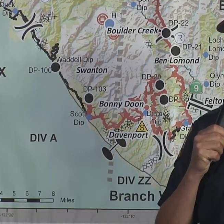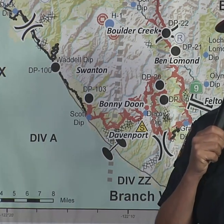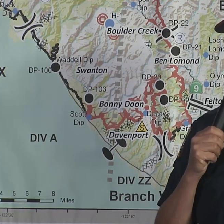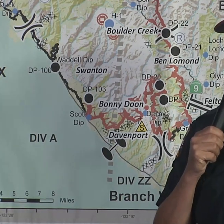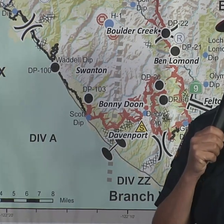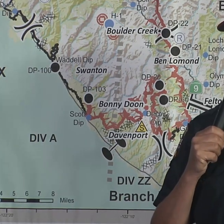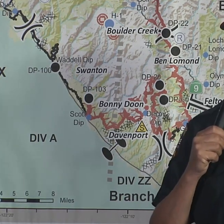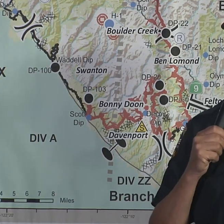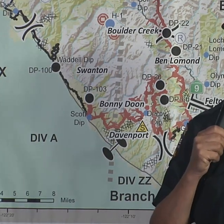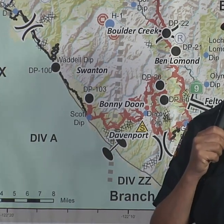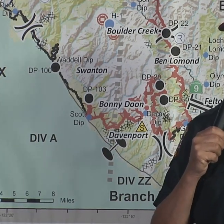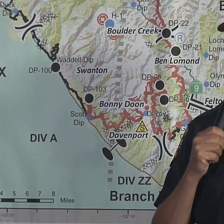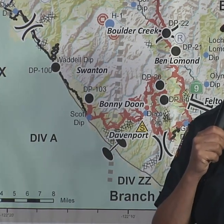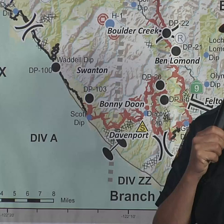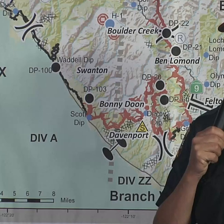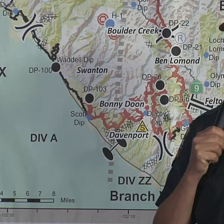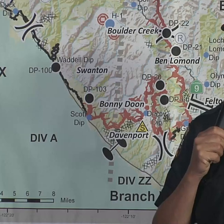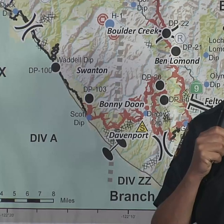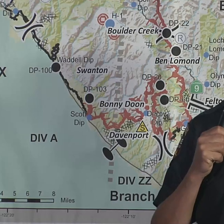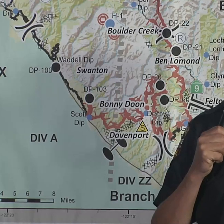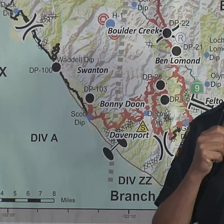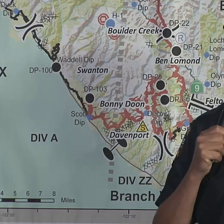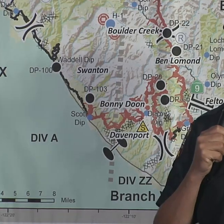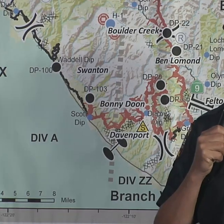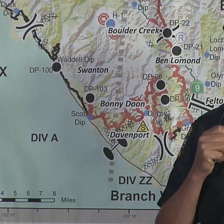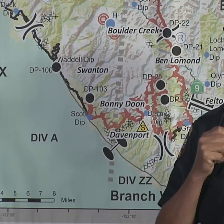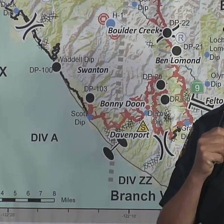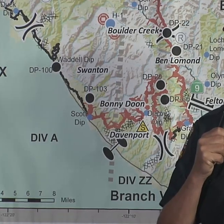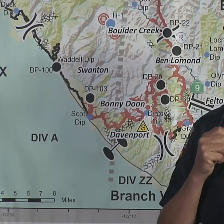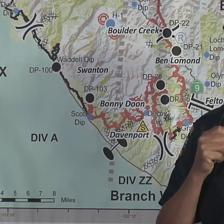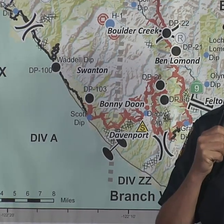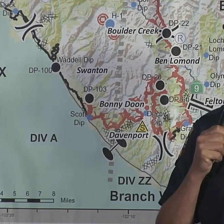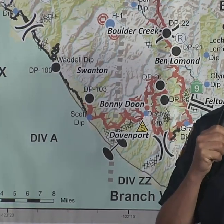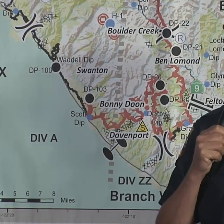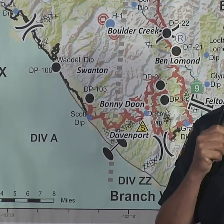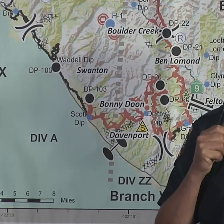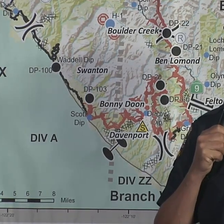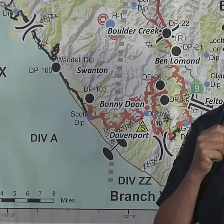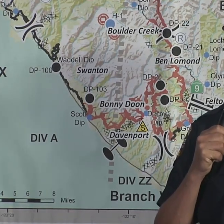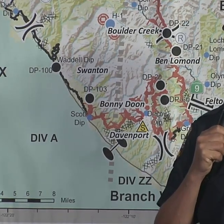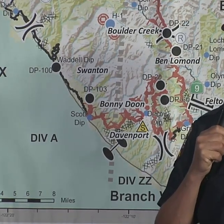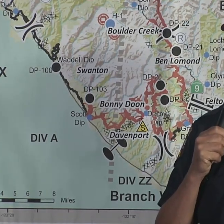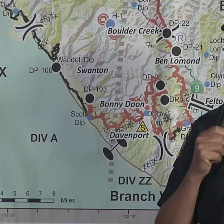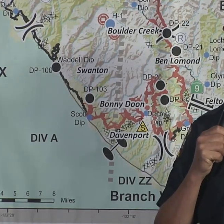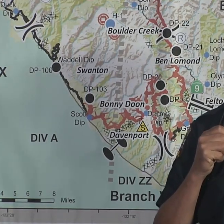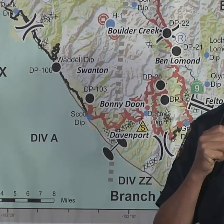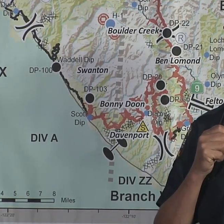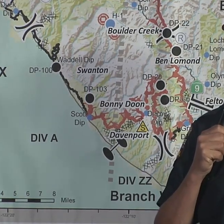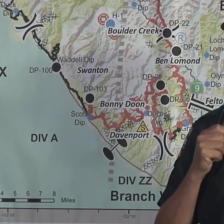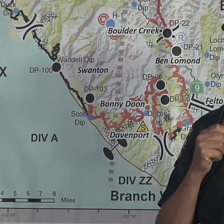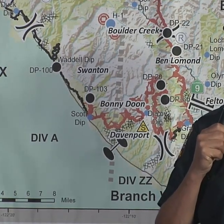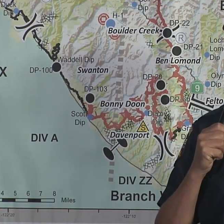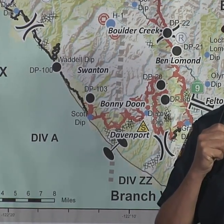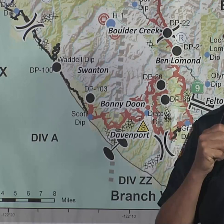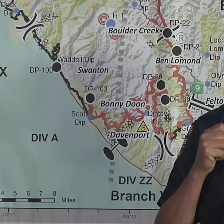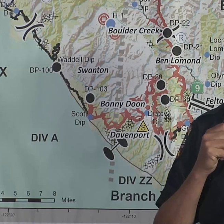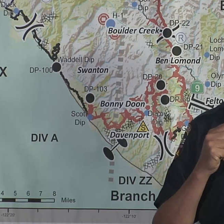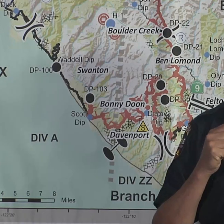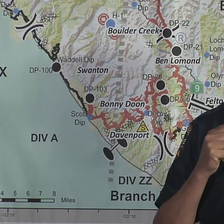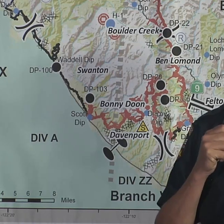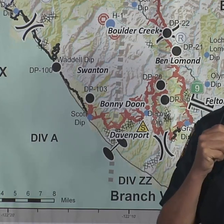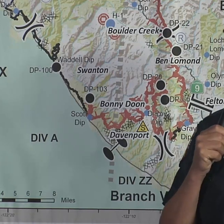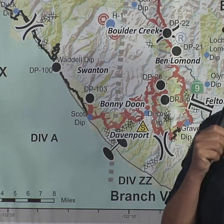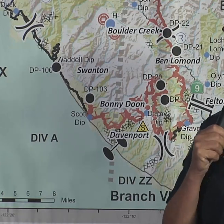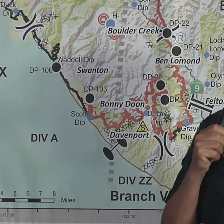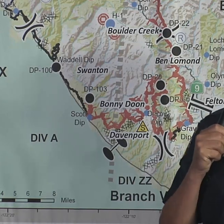so that delayed that, but what I personally witnessed, it was going very well. We had adequate resources. We had highly qualified